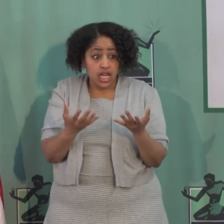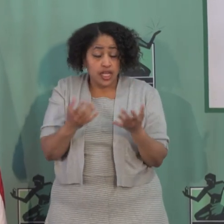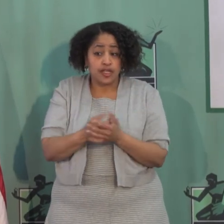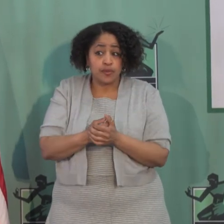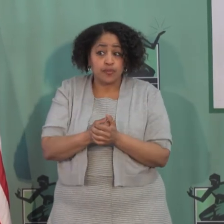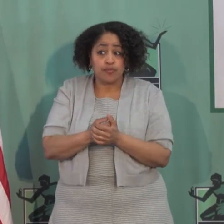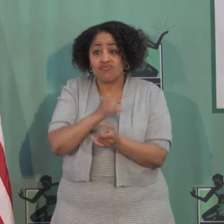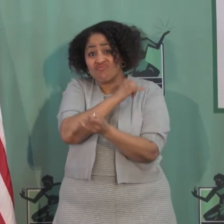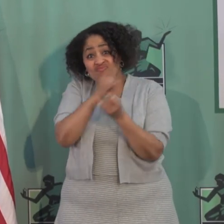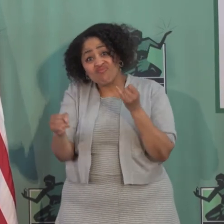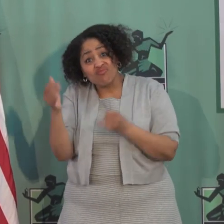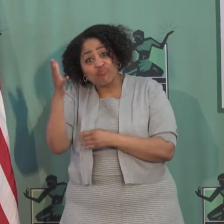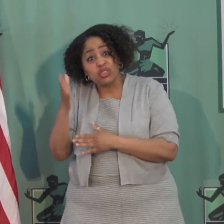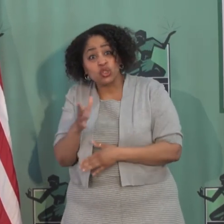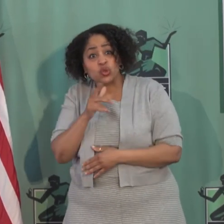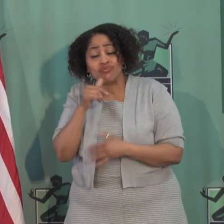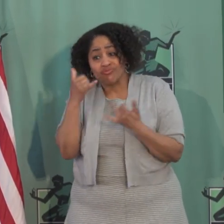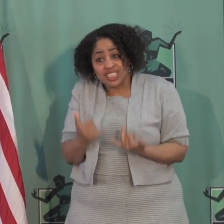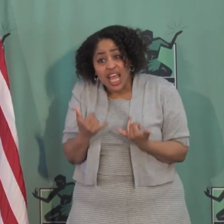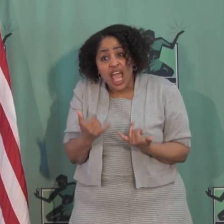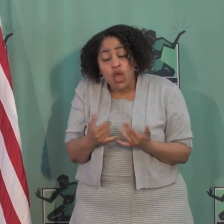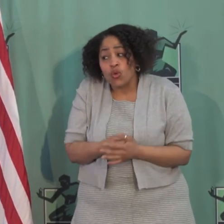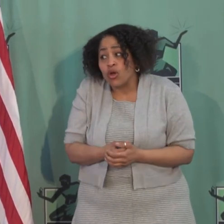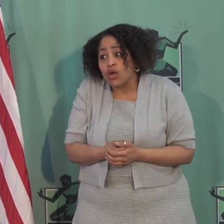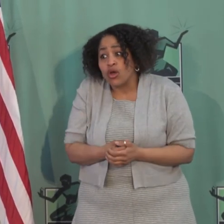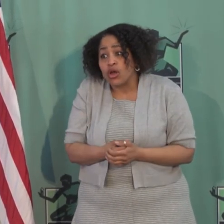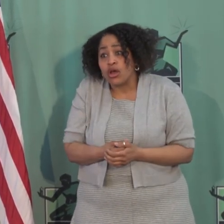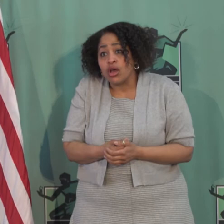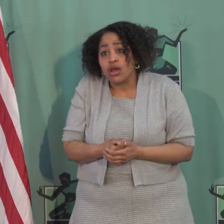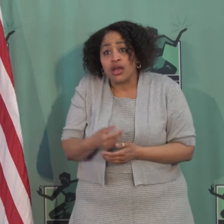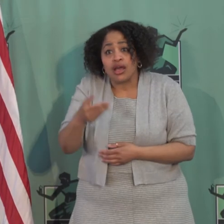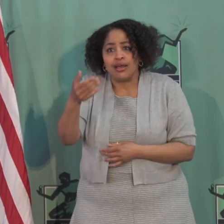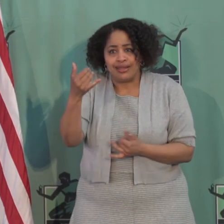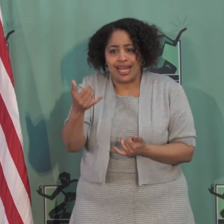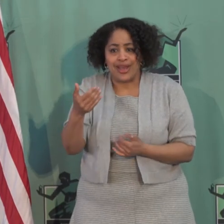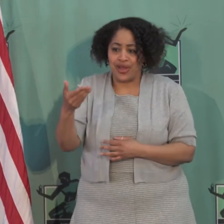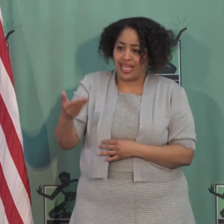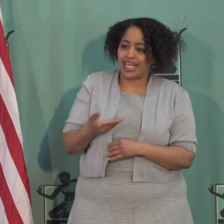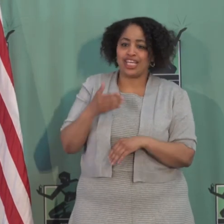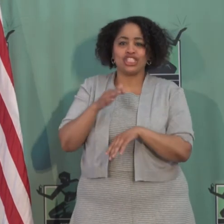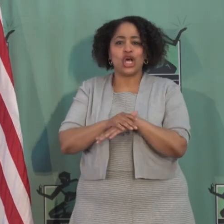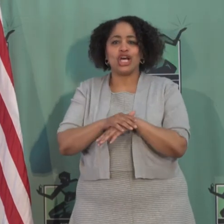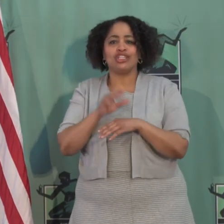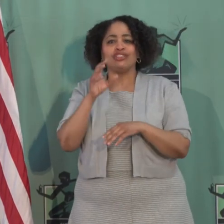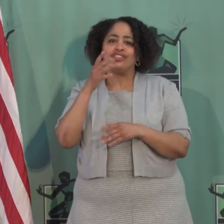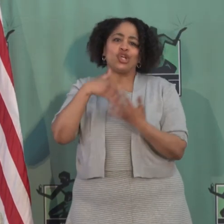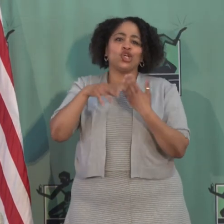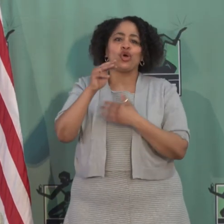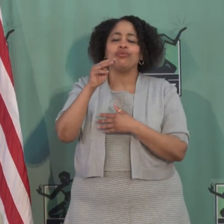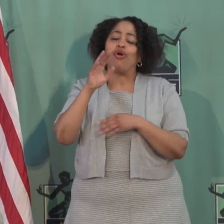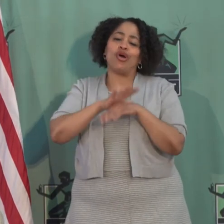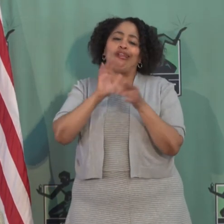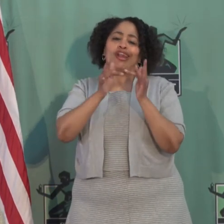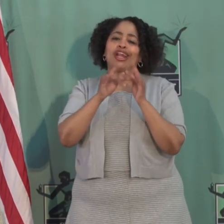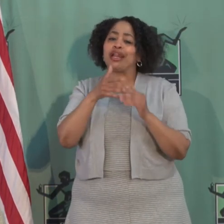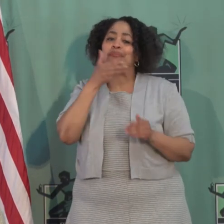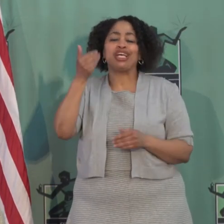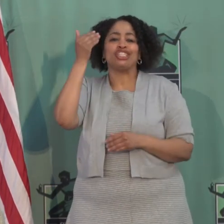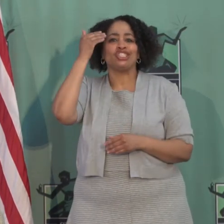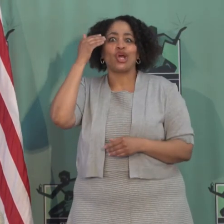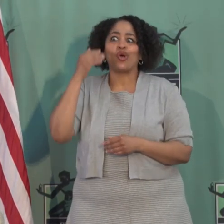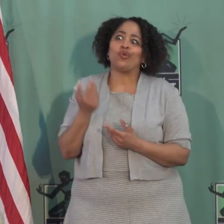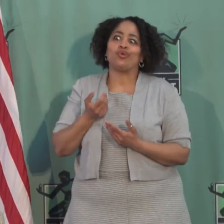last speaker, who is now a guest on social media, the best-known city health director in America